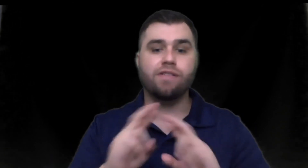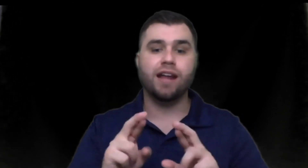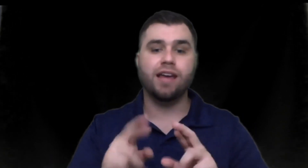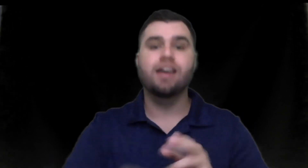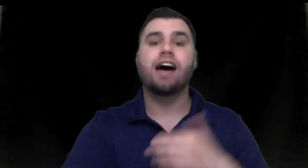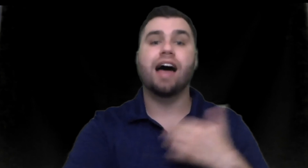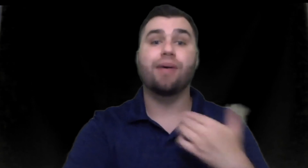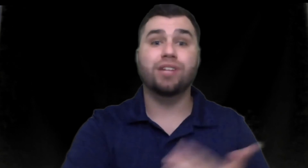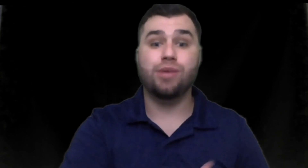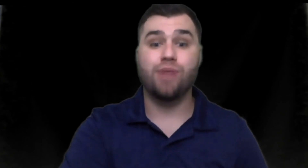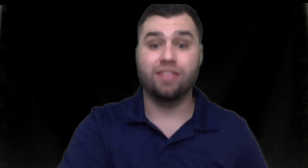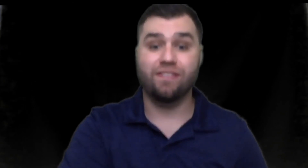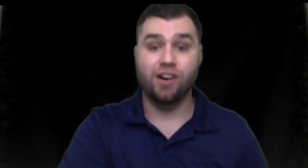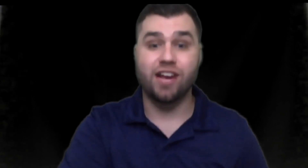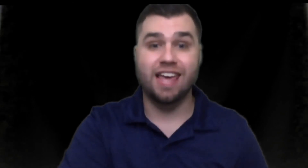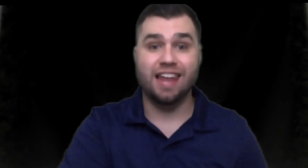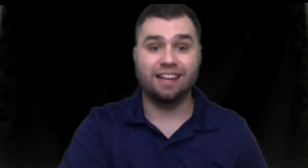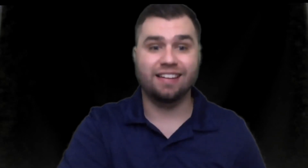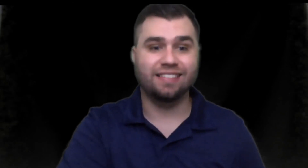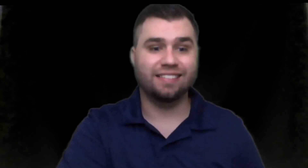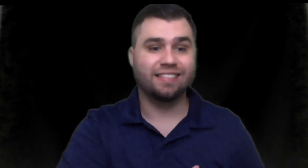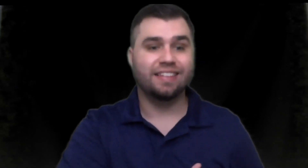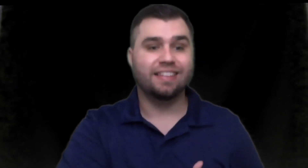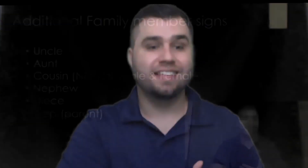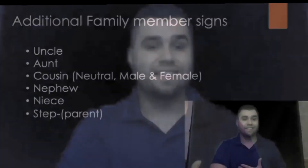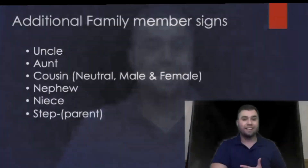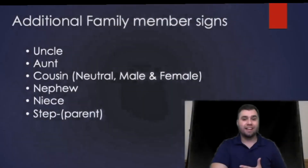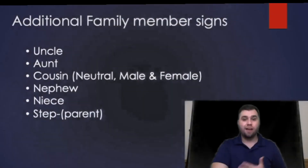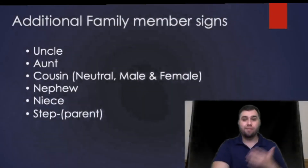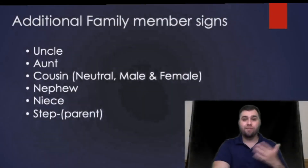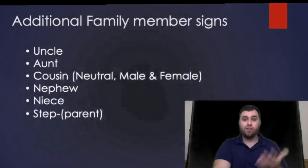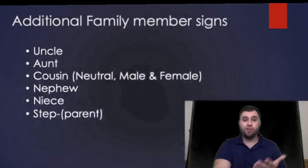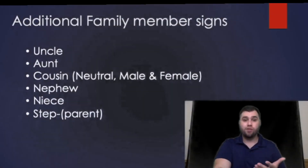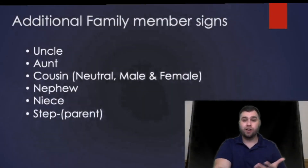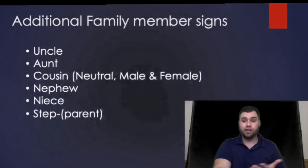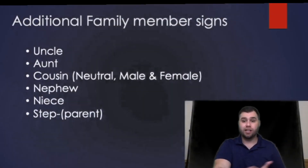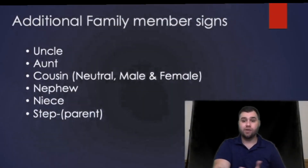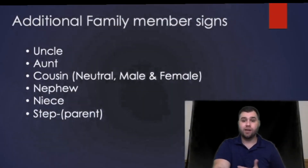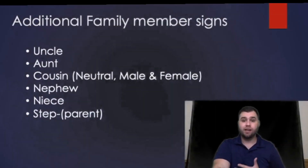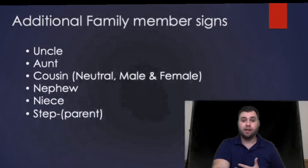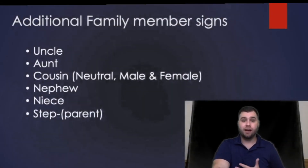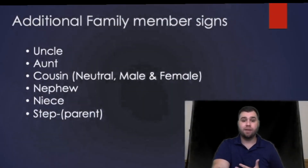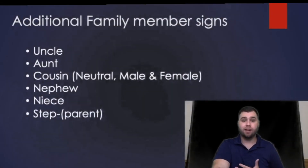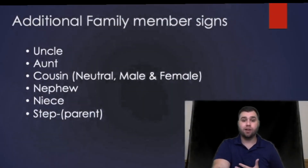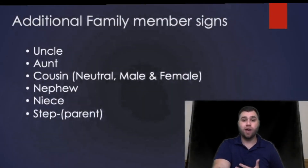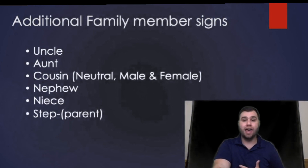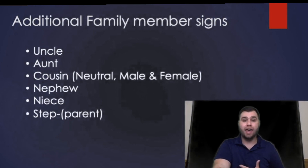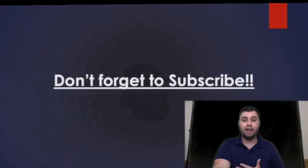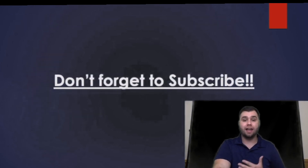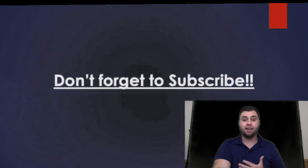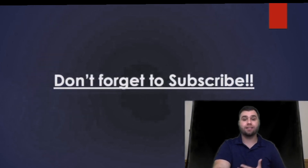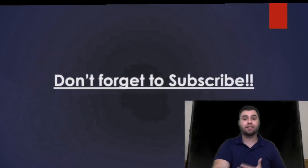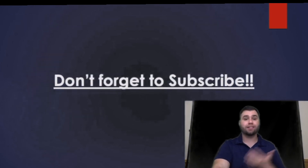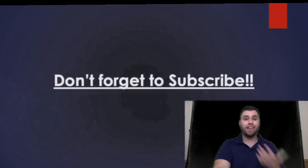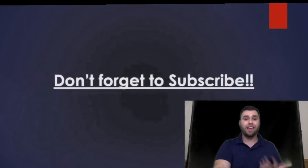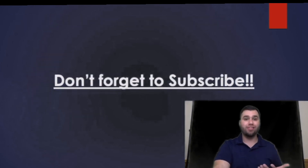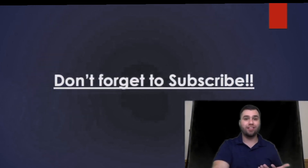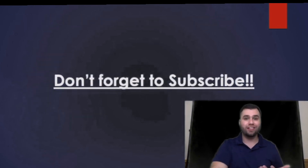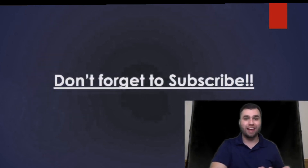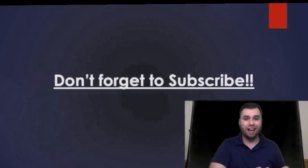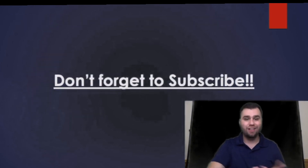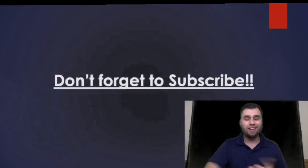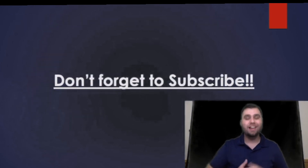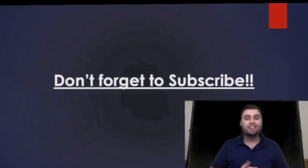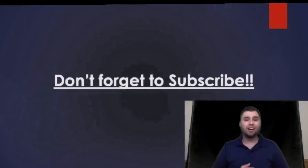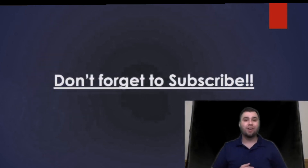when you are ready i will see you at the very end now for those who are continuing i'm going to go ahead and end this